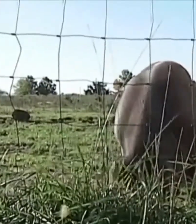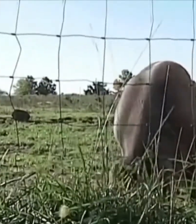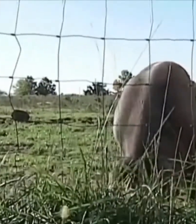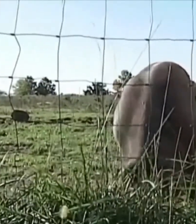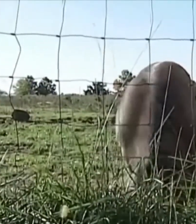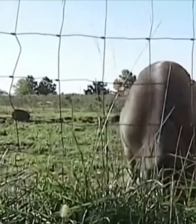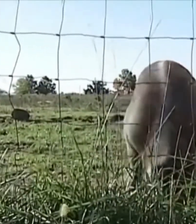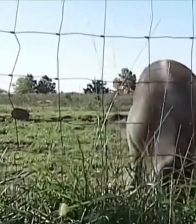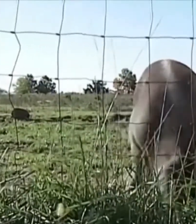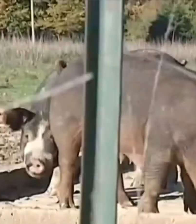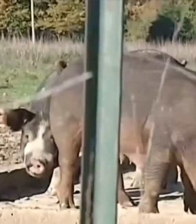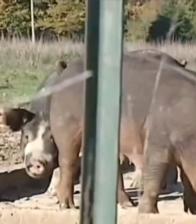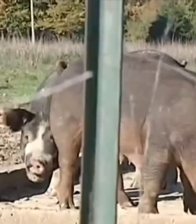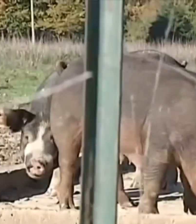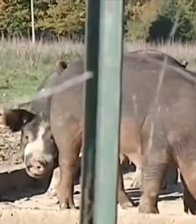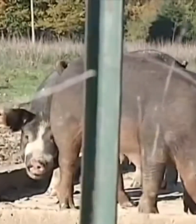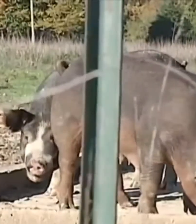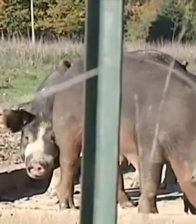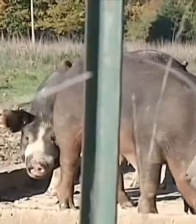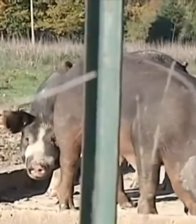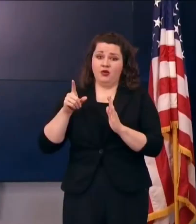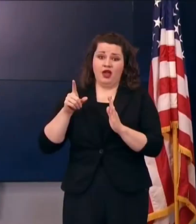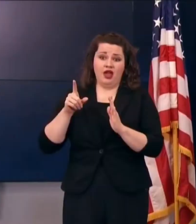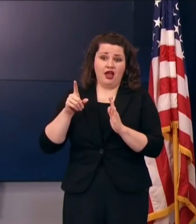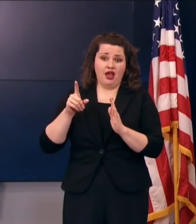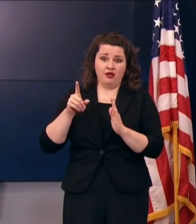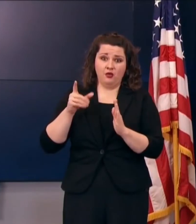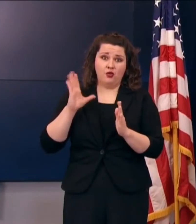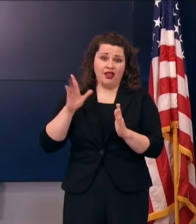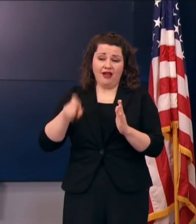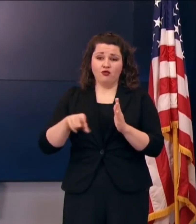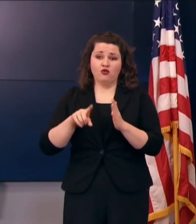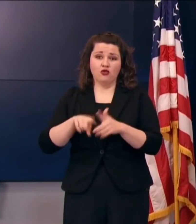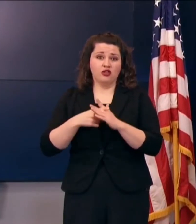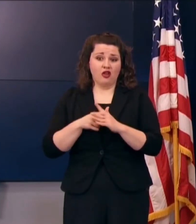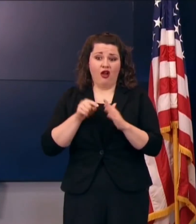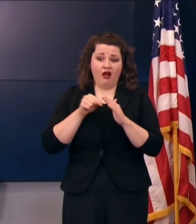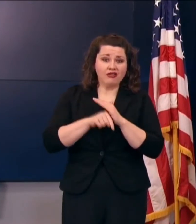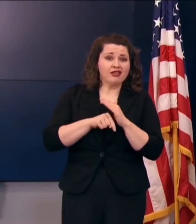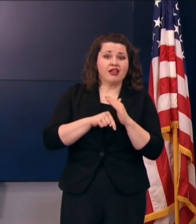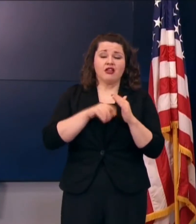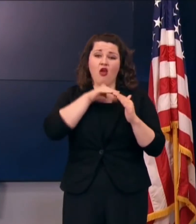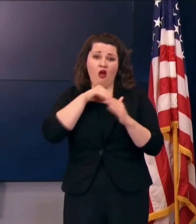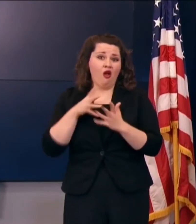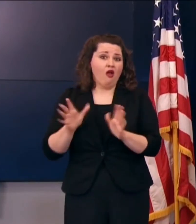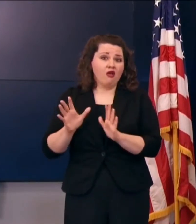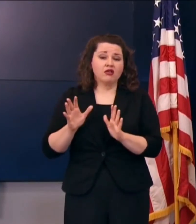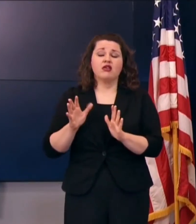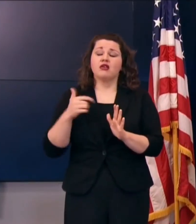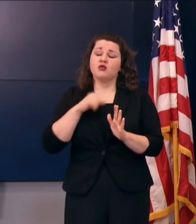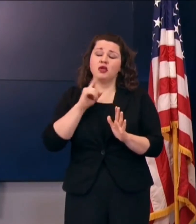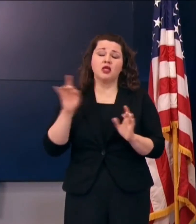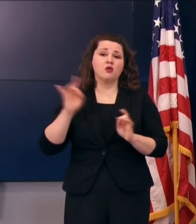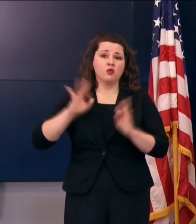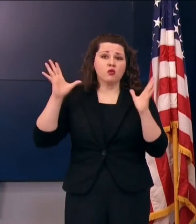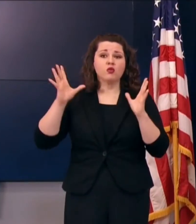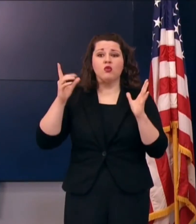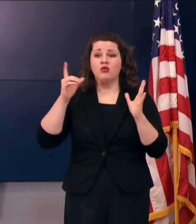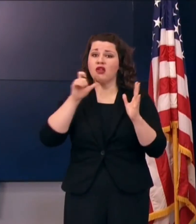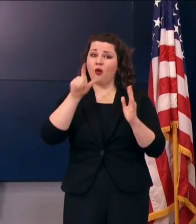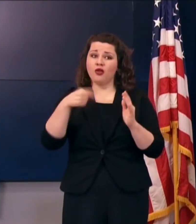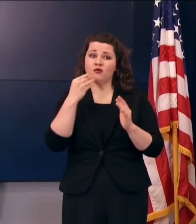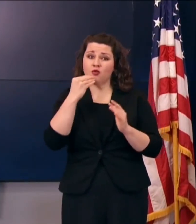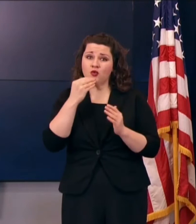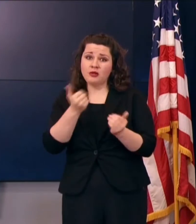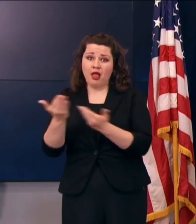we're going to have to be talking about euthanizing hogs. And we're not that far from it. And it will be devastating, not only for the food